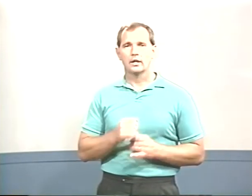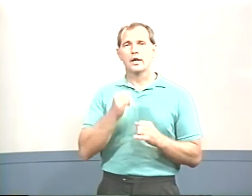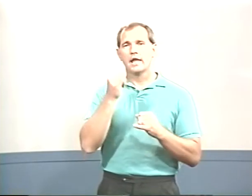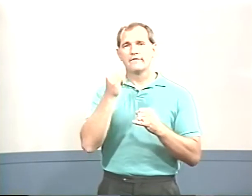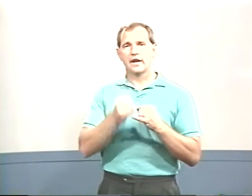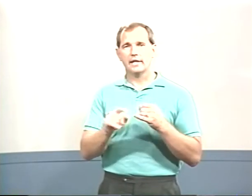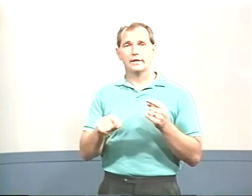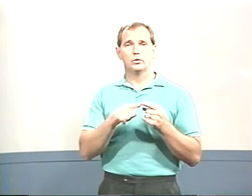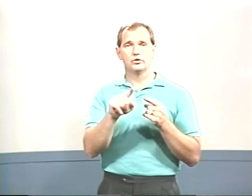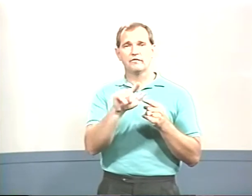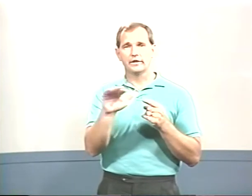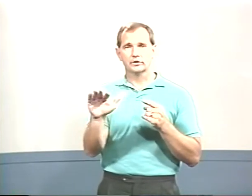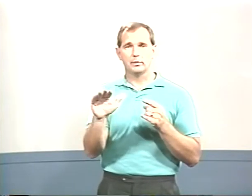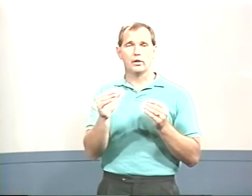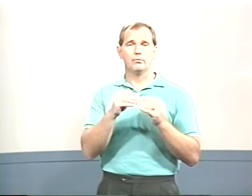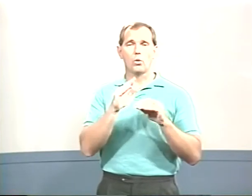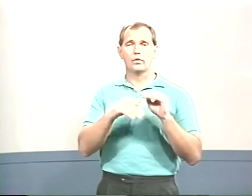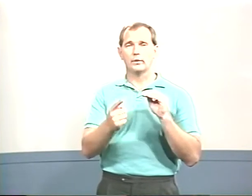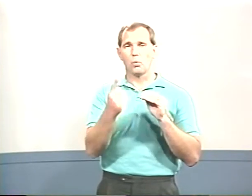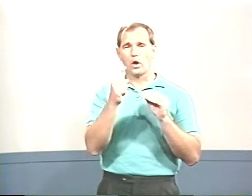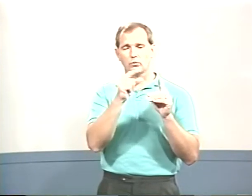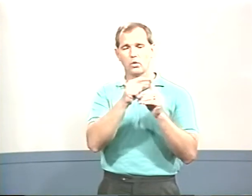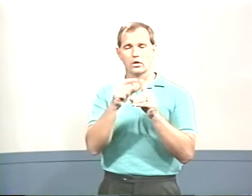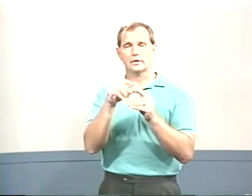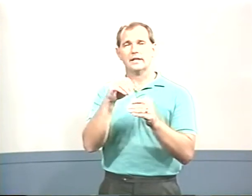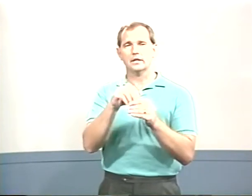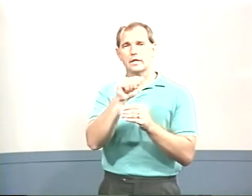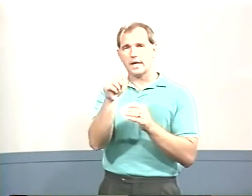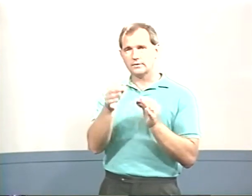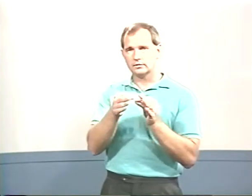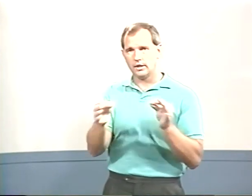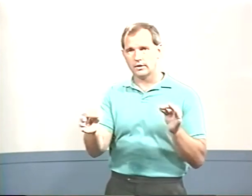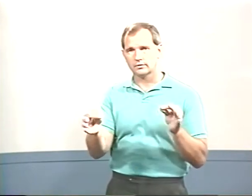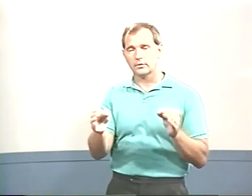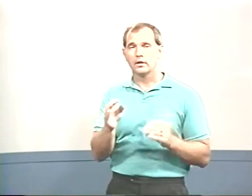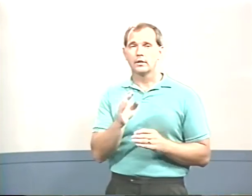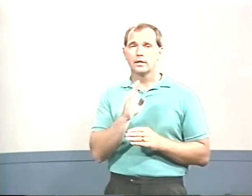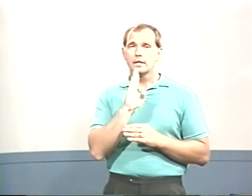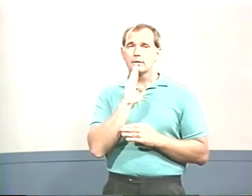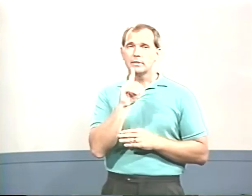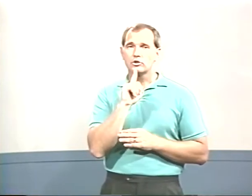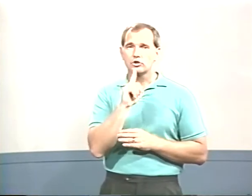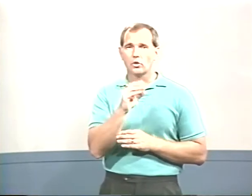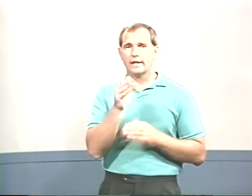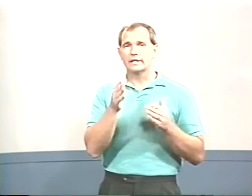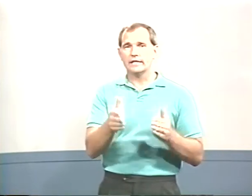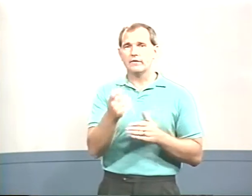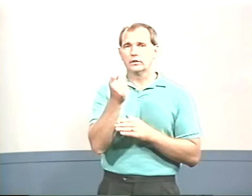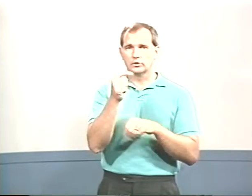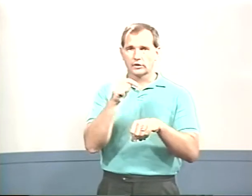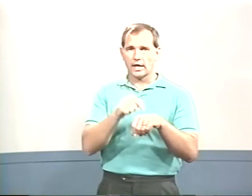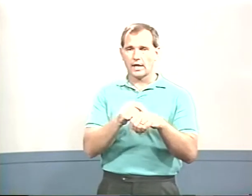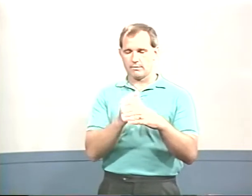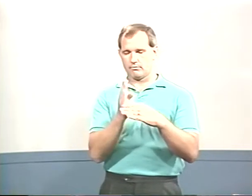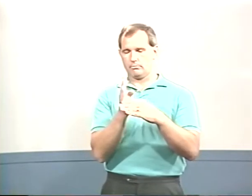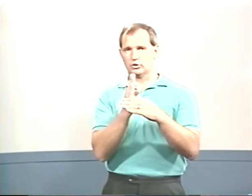Finally, when you fingerspell more than one word in a sentence, be sure and leave a little time between